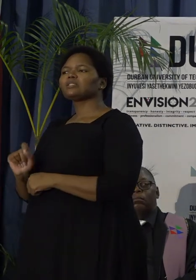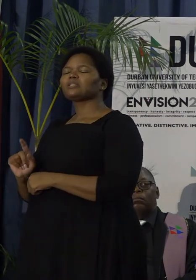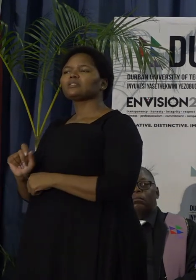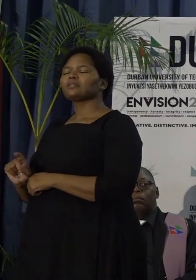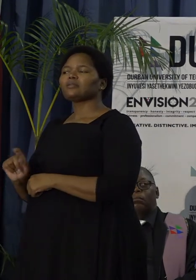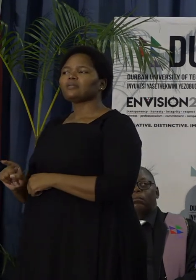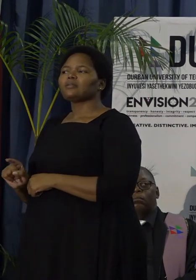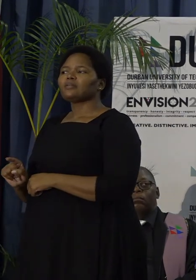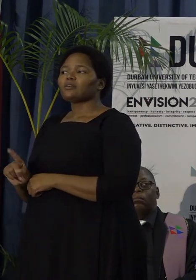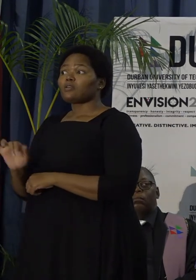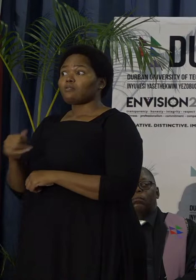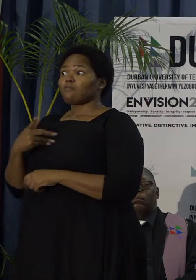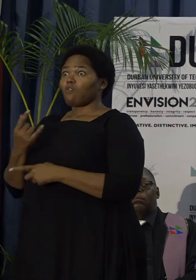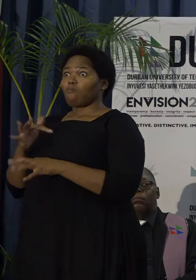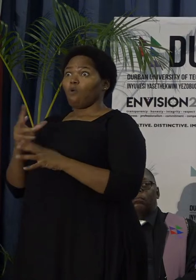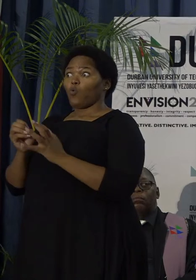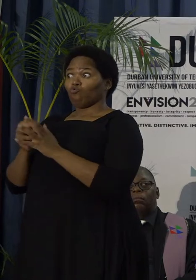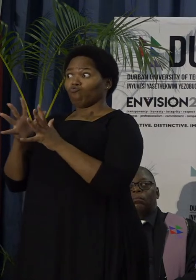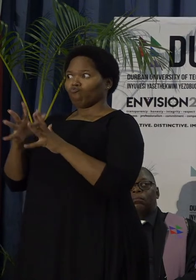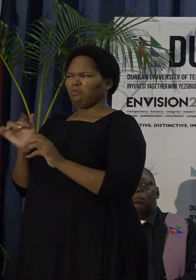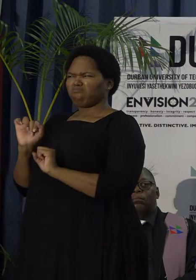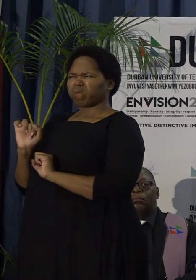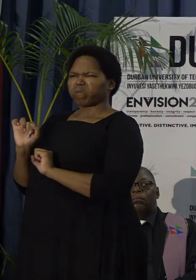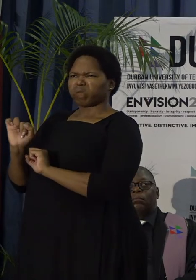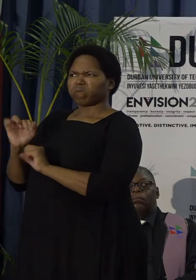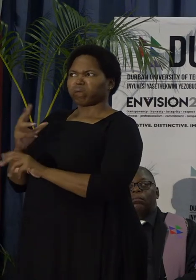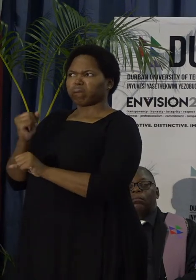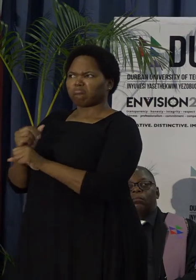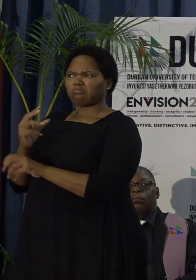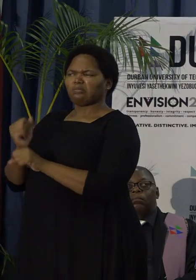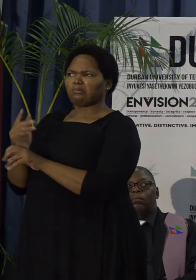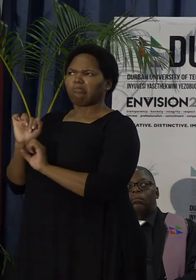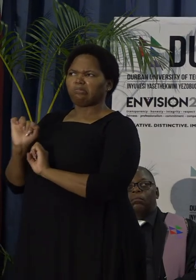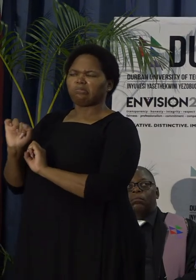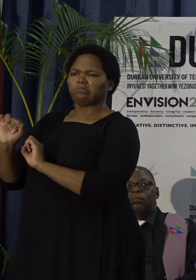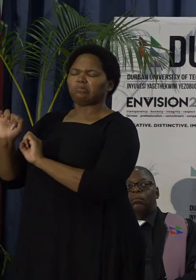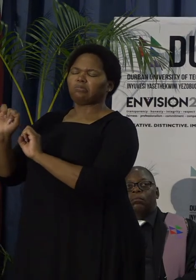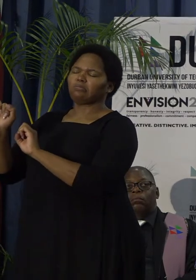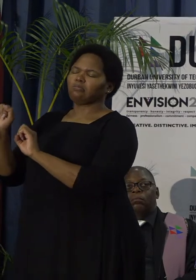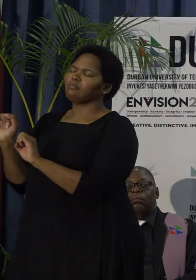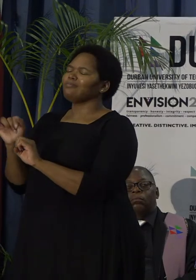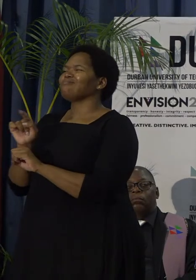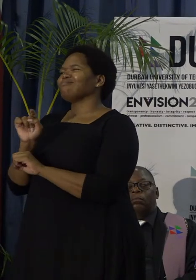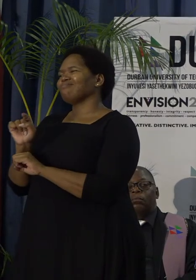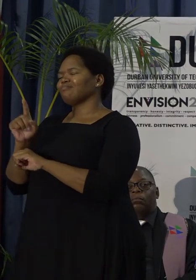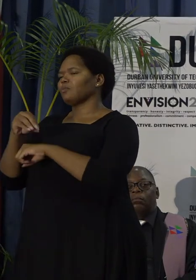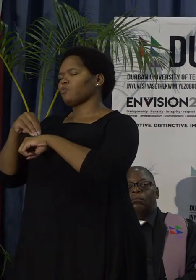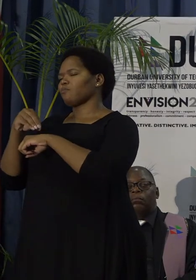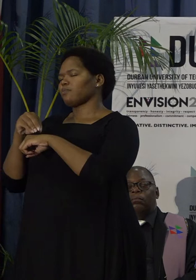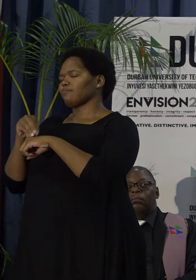lots of student protests over the years is this thing about accommodation.